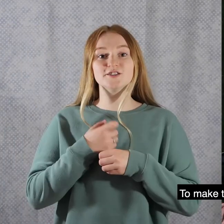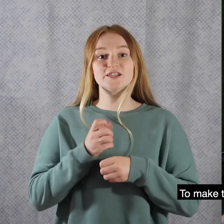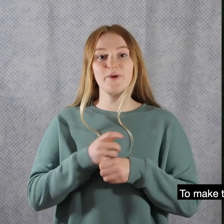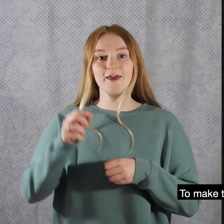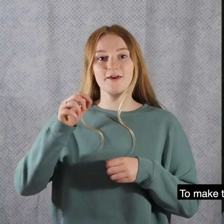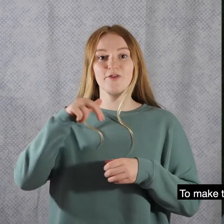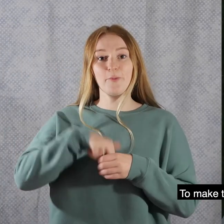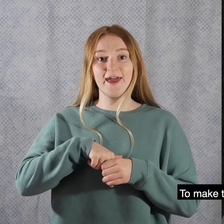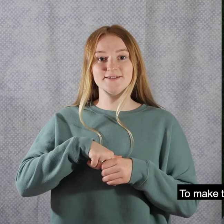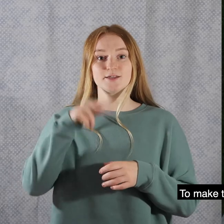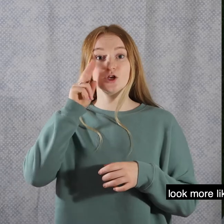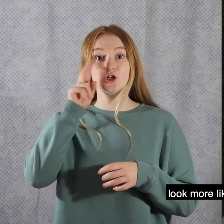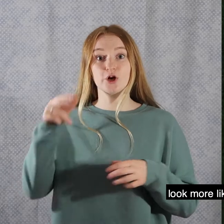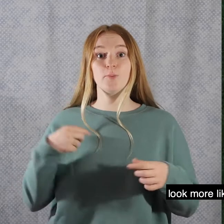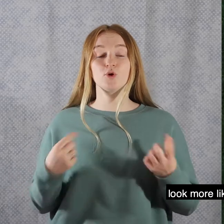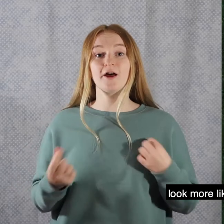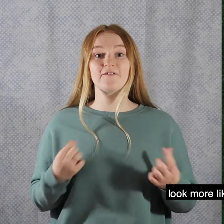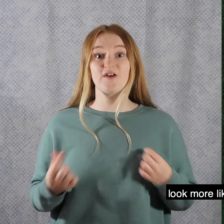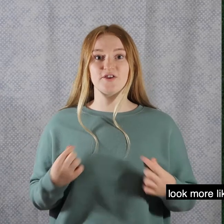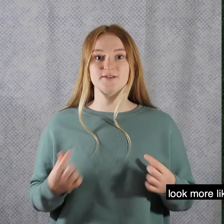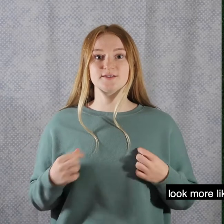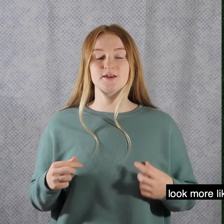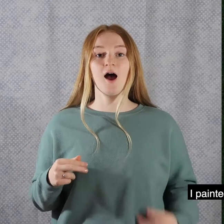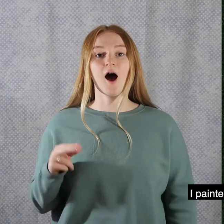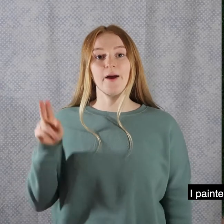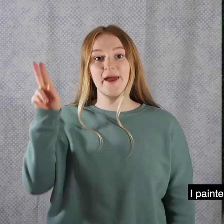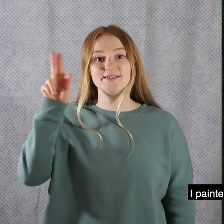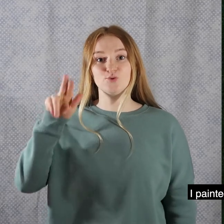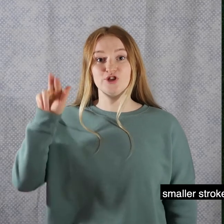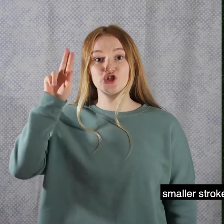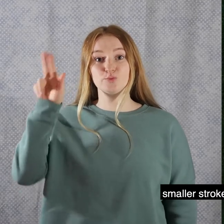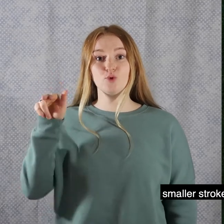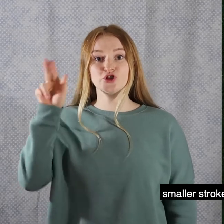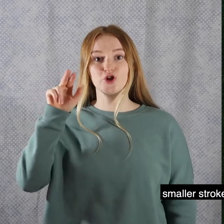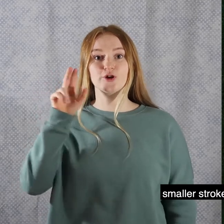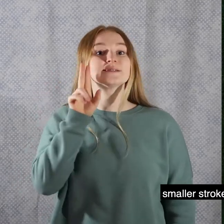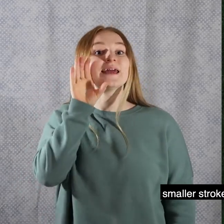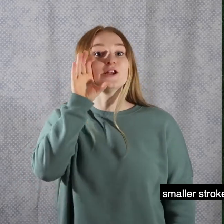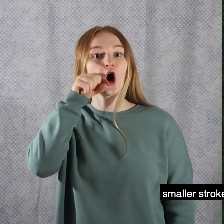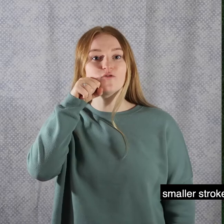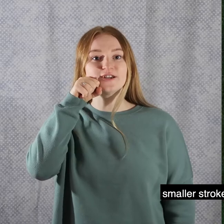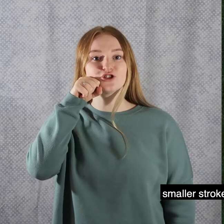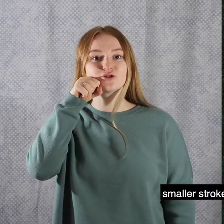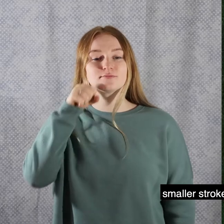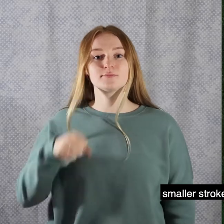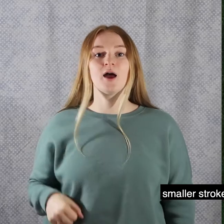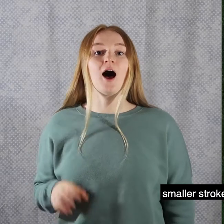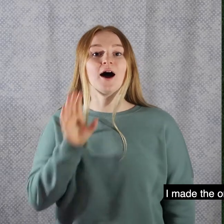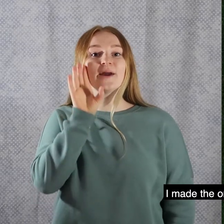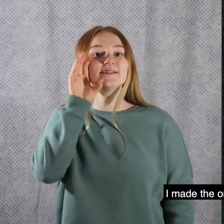To make the paint look more like feathers, I painted with smaller strokes in orange.